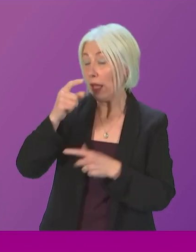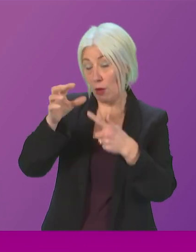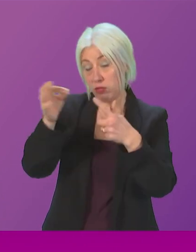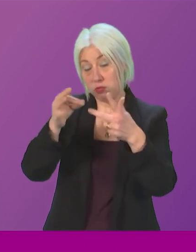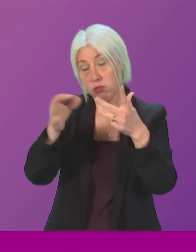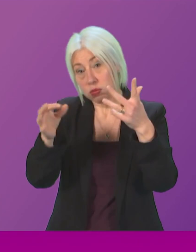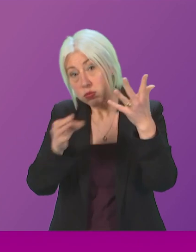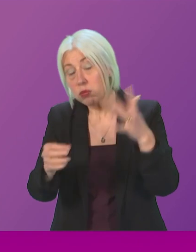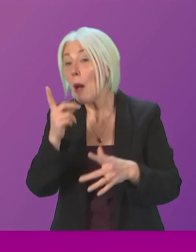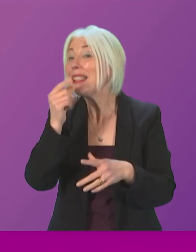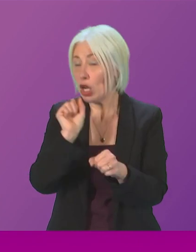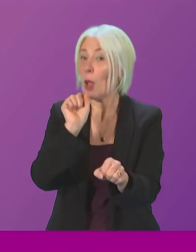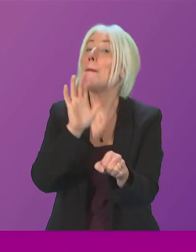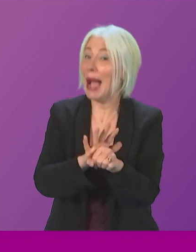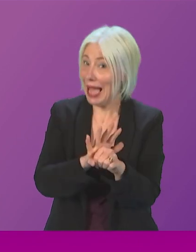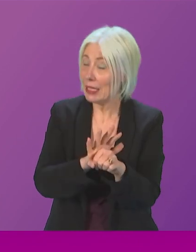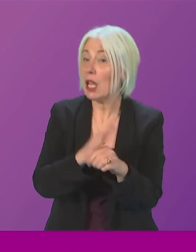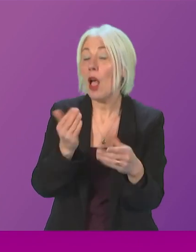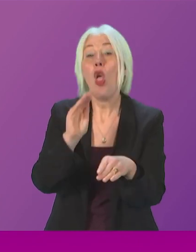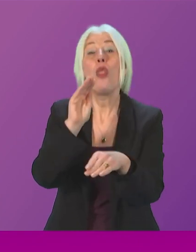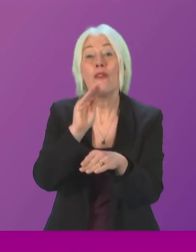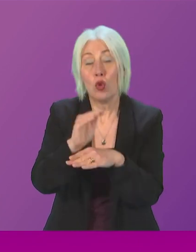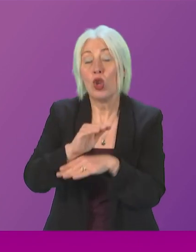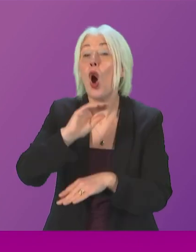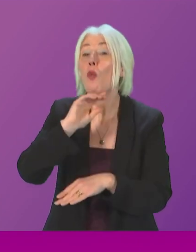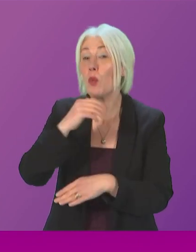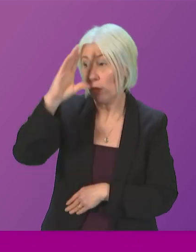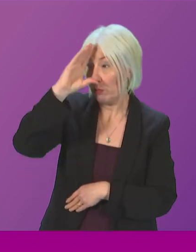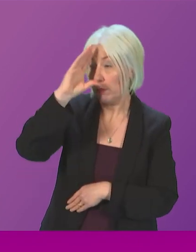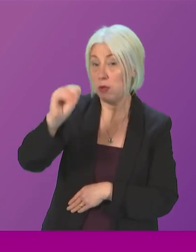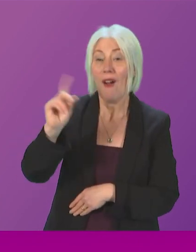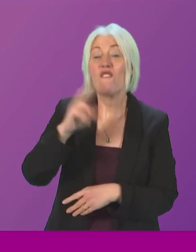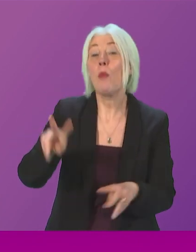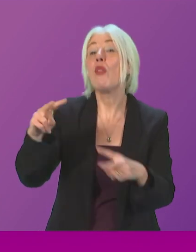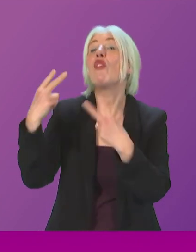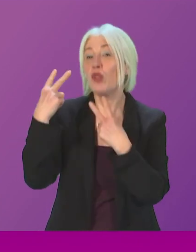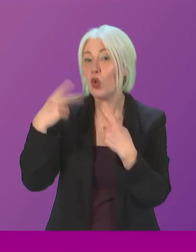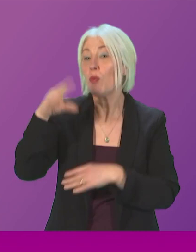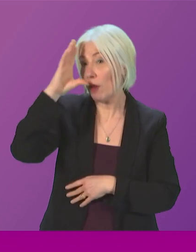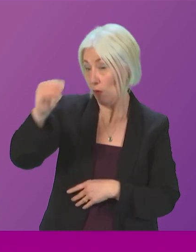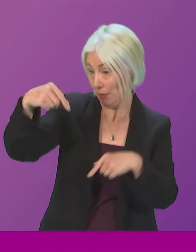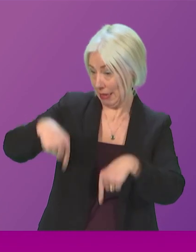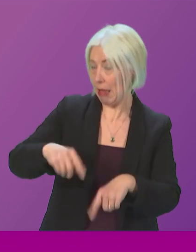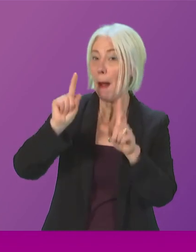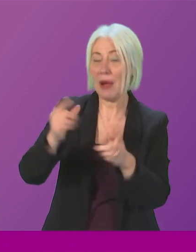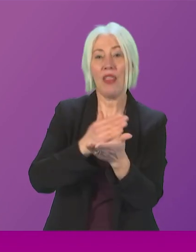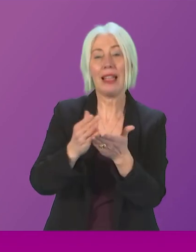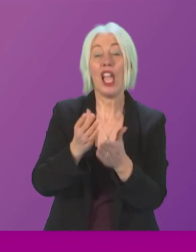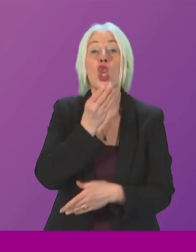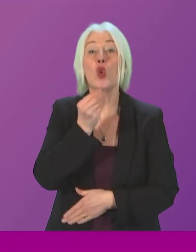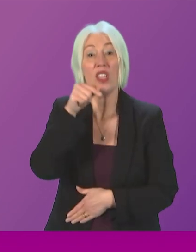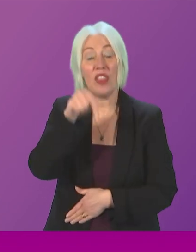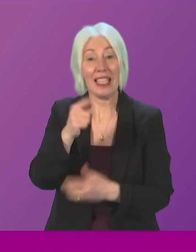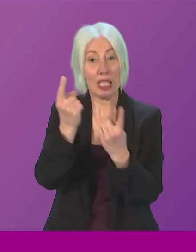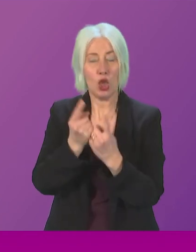including a ban any future approach will be informed by the findings of the review but I should make it quite clear that the use of these products